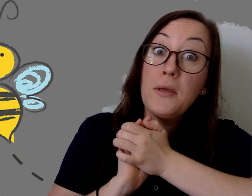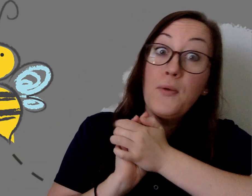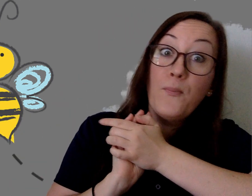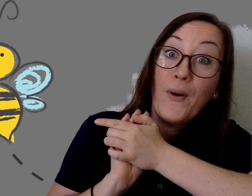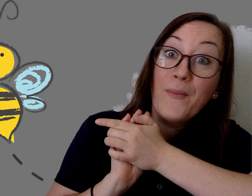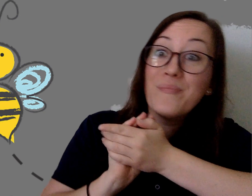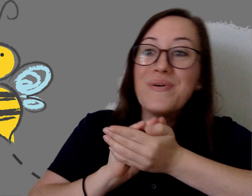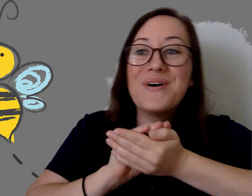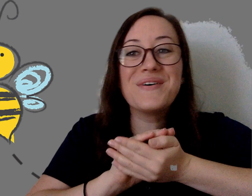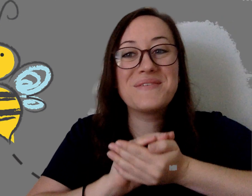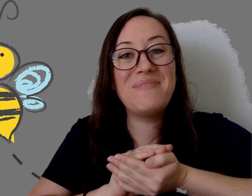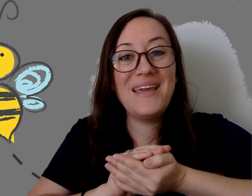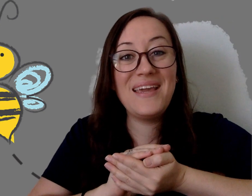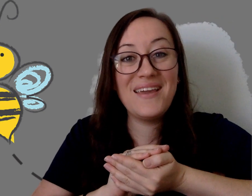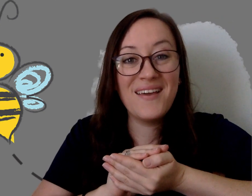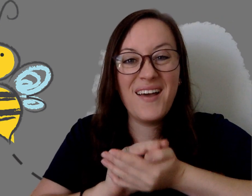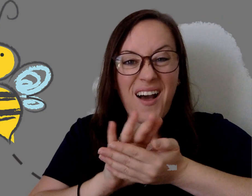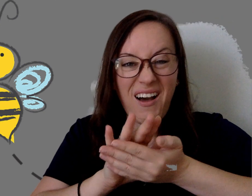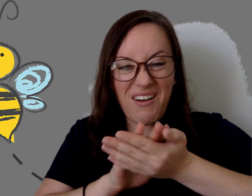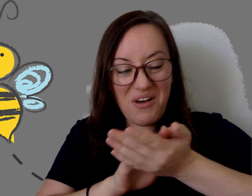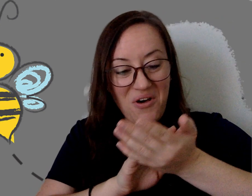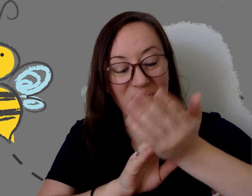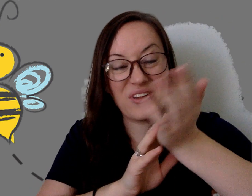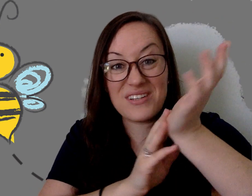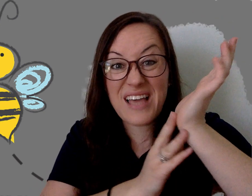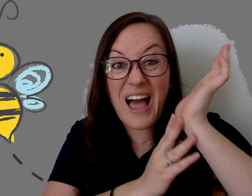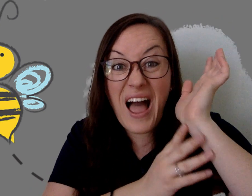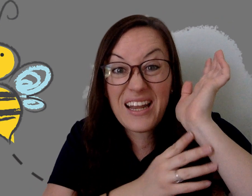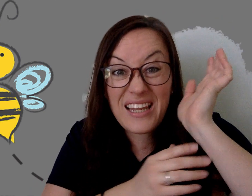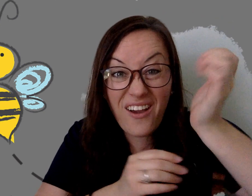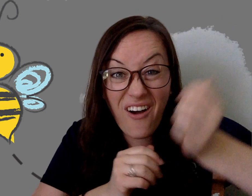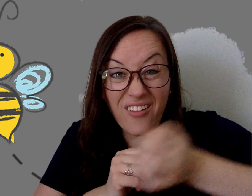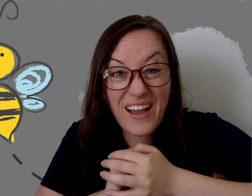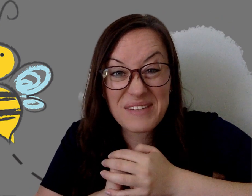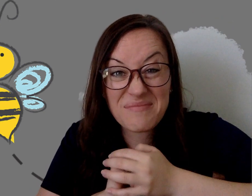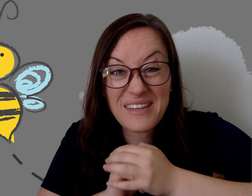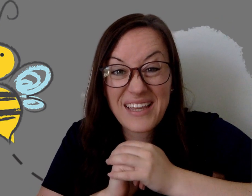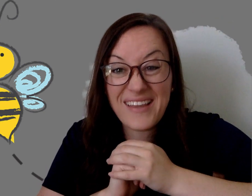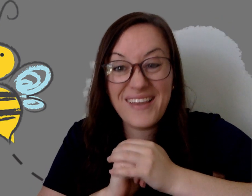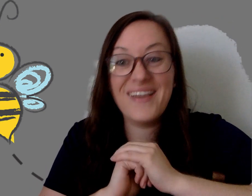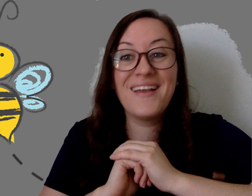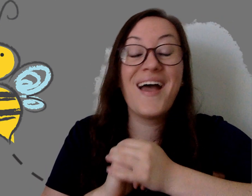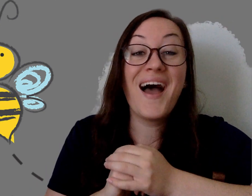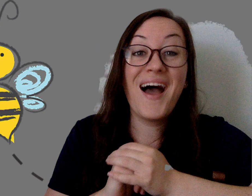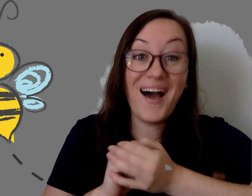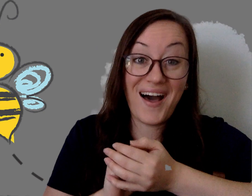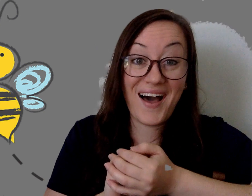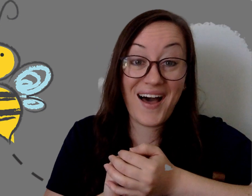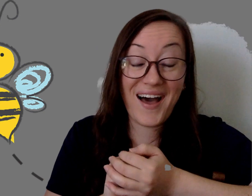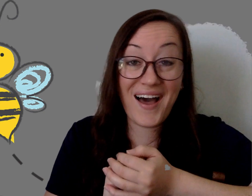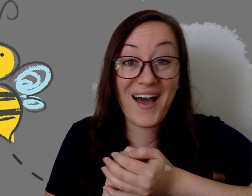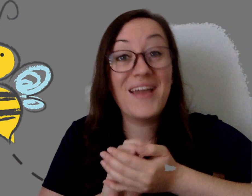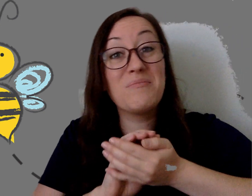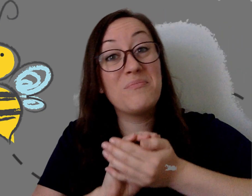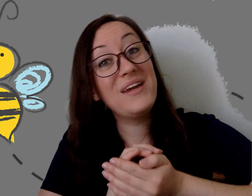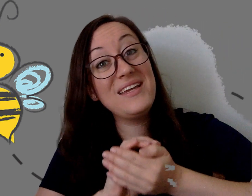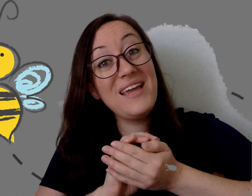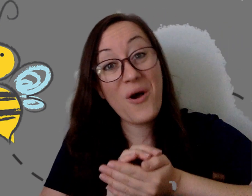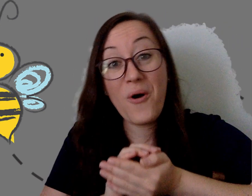bumblebee oh honey I'm bringing home